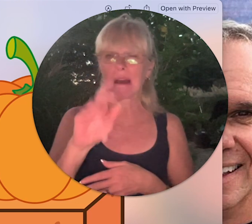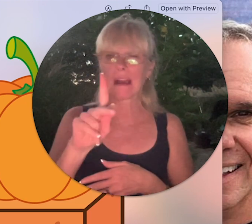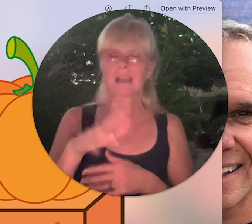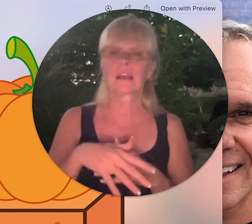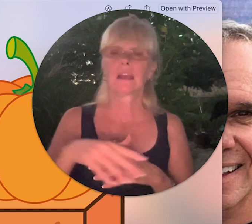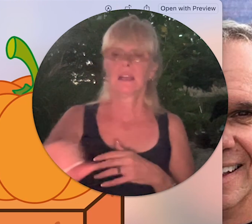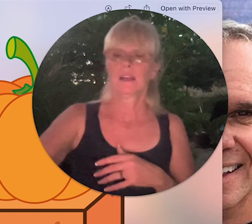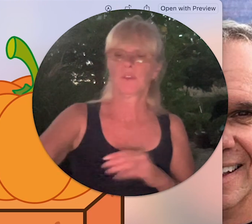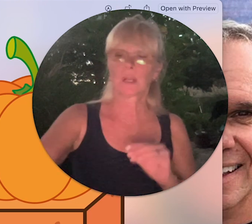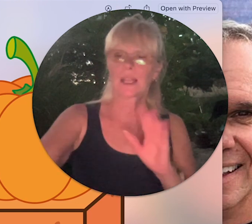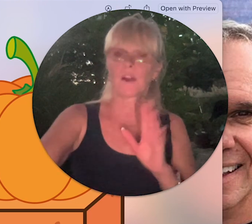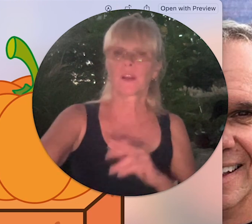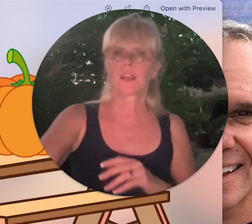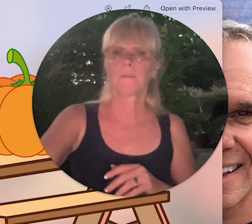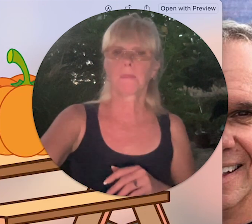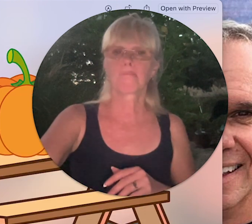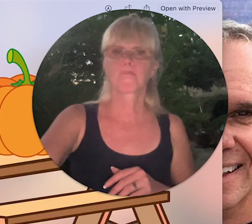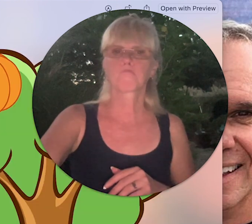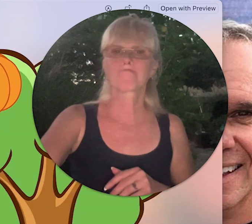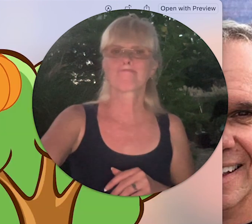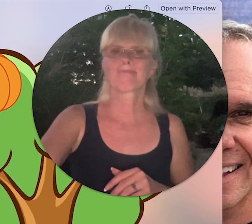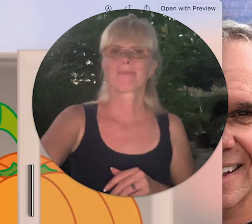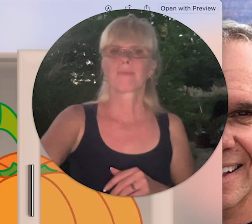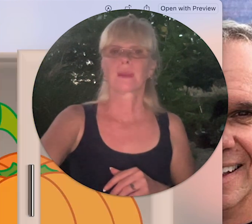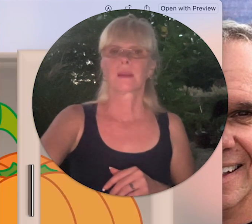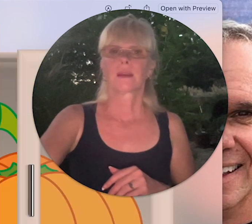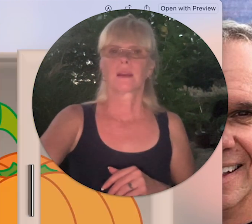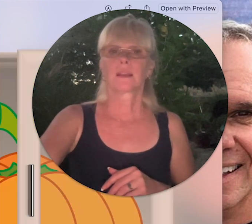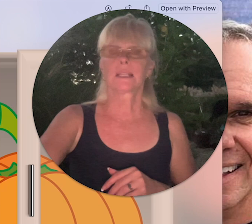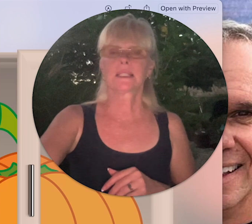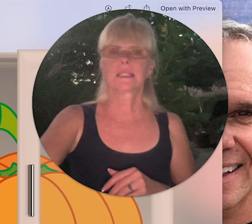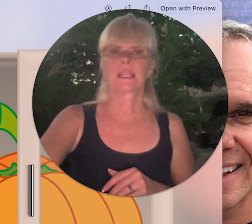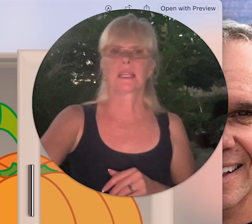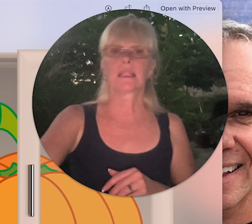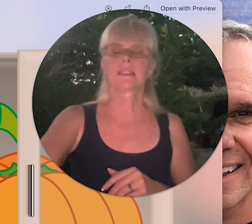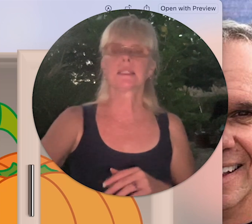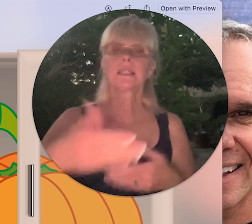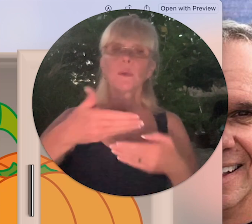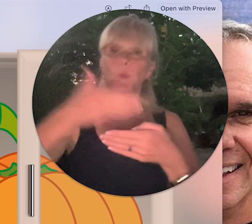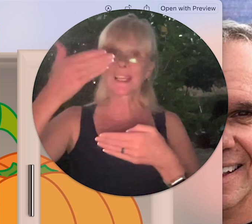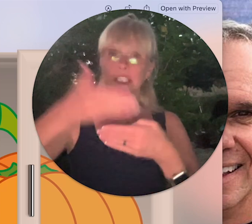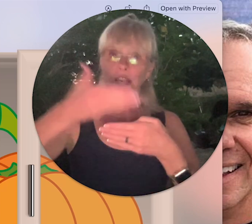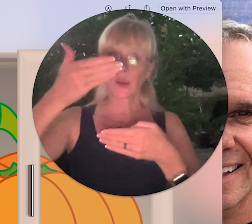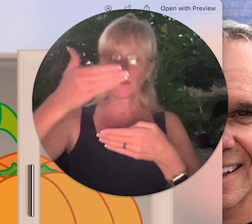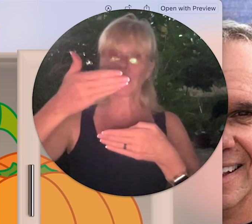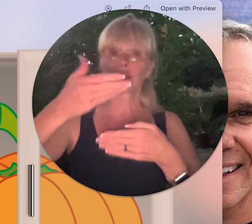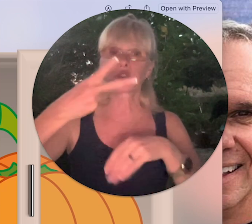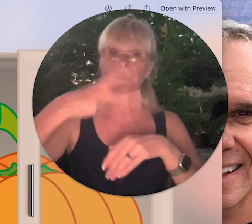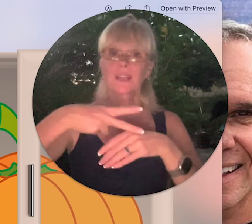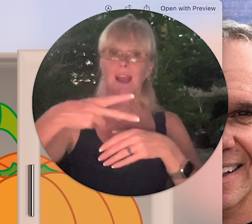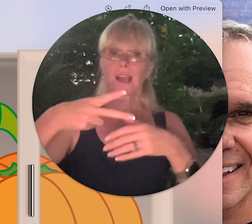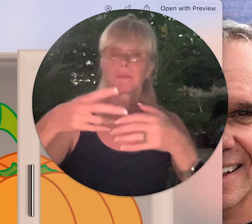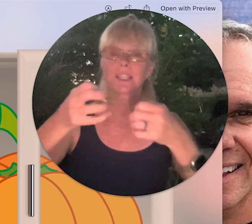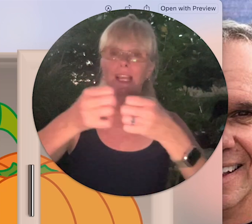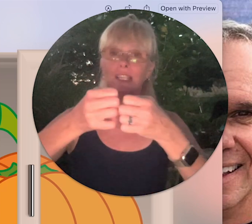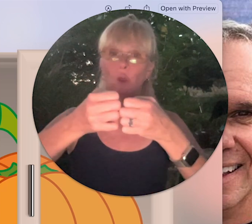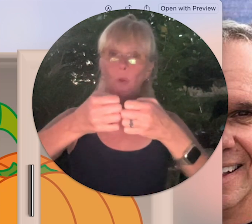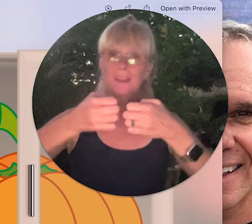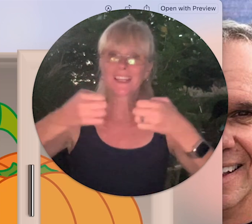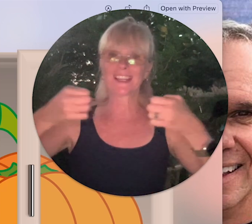for clarity and let's see and is a window notice two times and to open it is